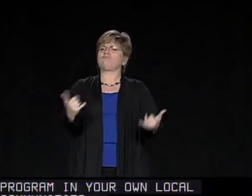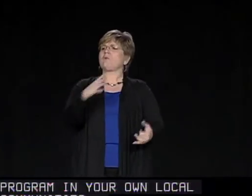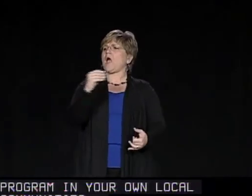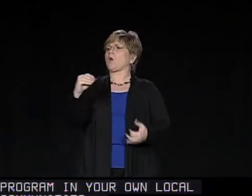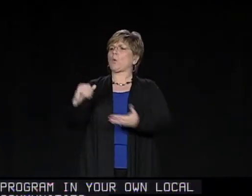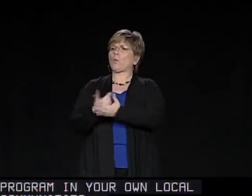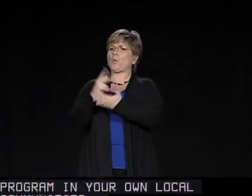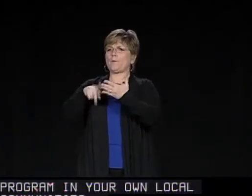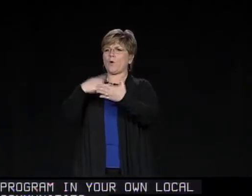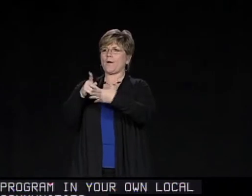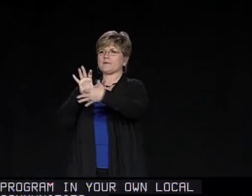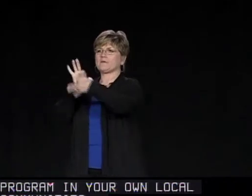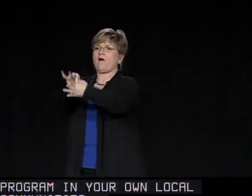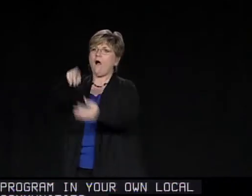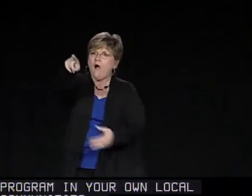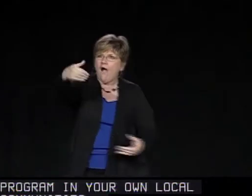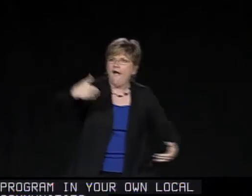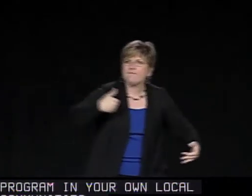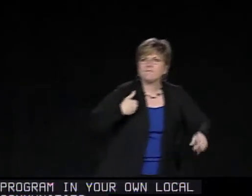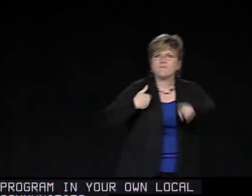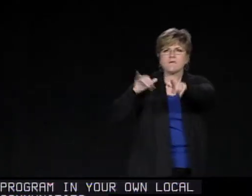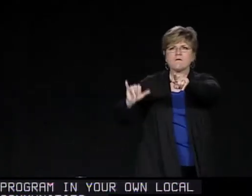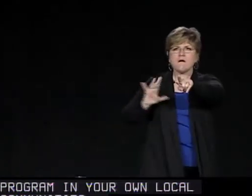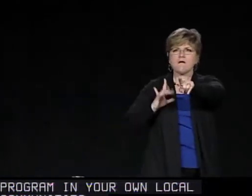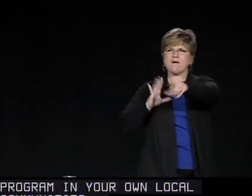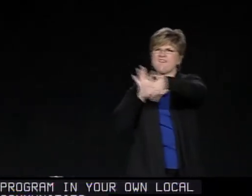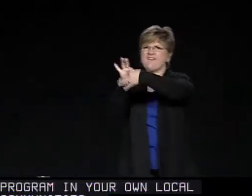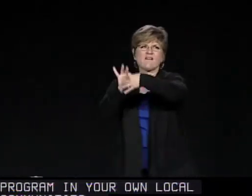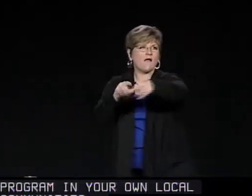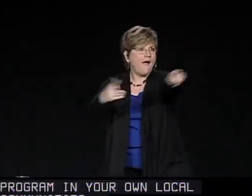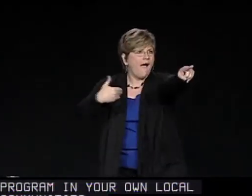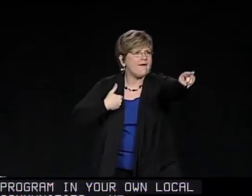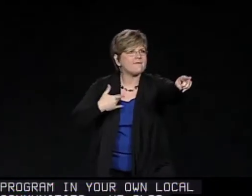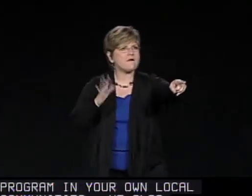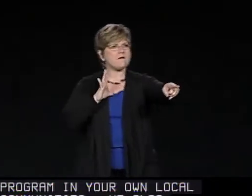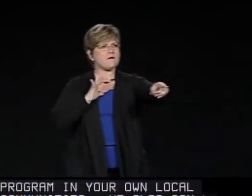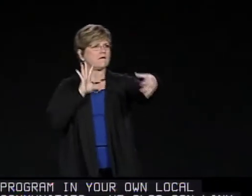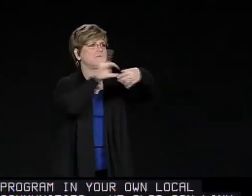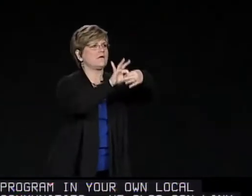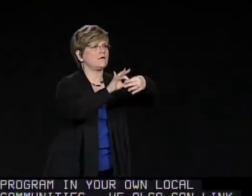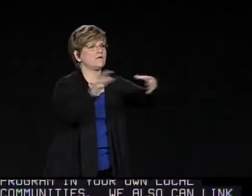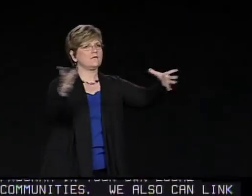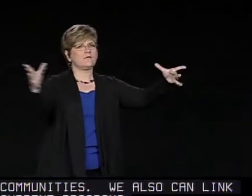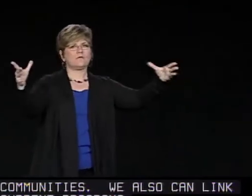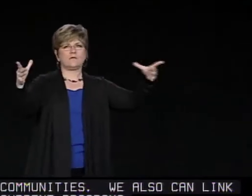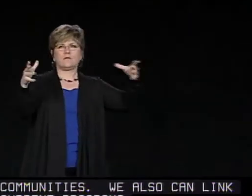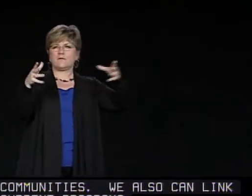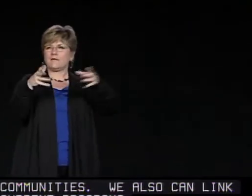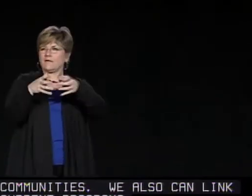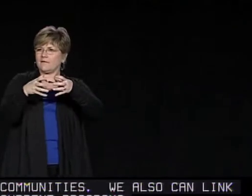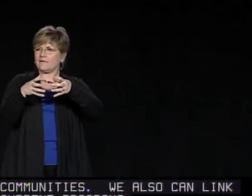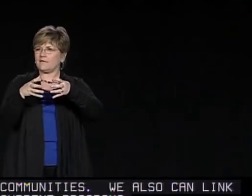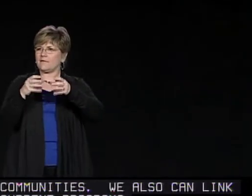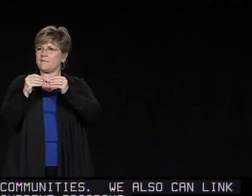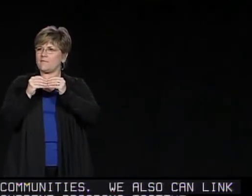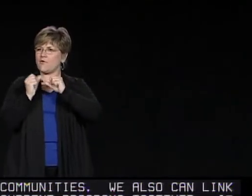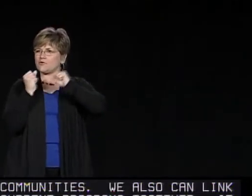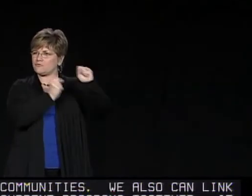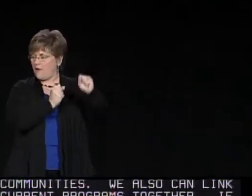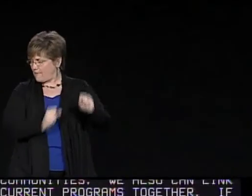We also can link current programs together. If there are other organizations that have similar programs, again, if we